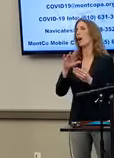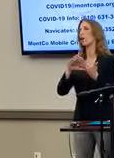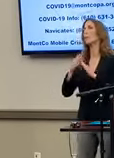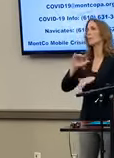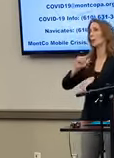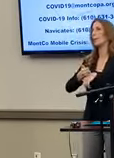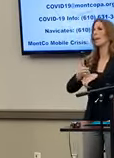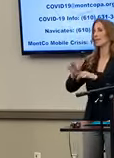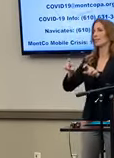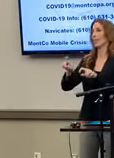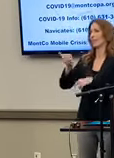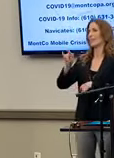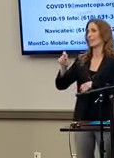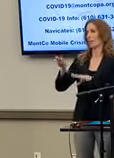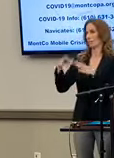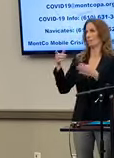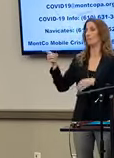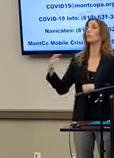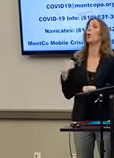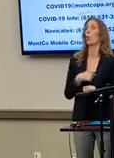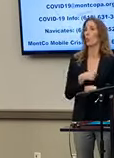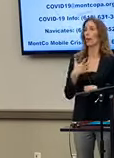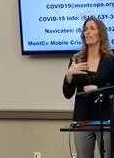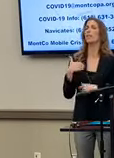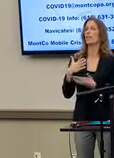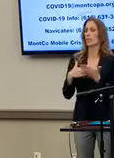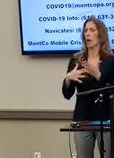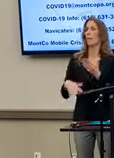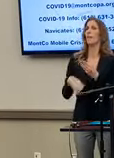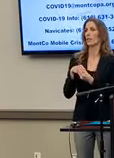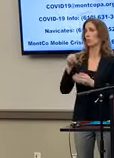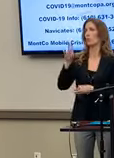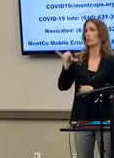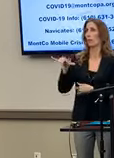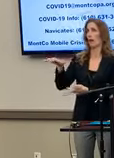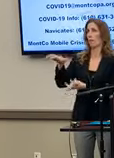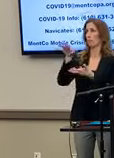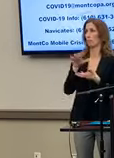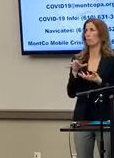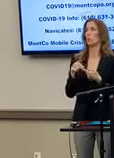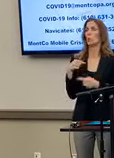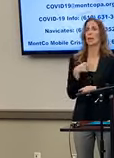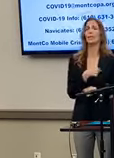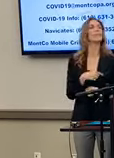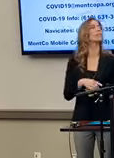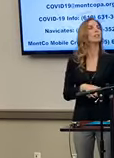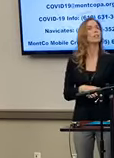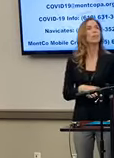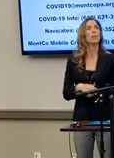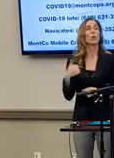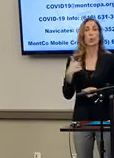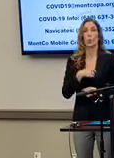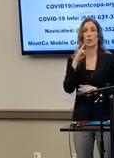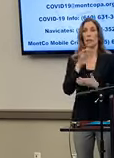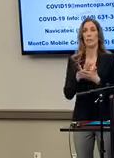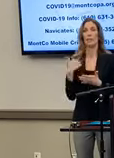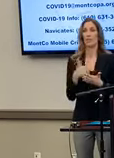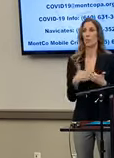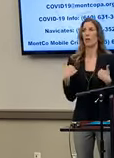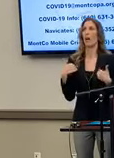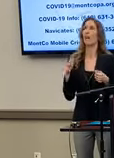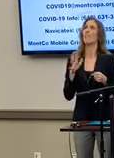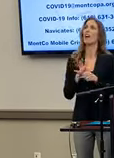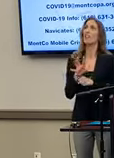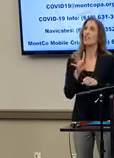-based testing site. We have gotten some additional supplies. We believe we have enough